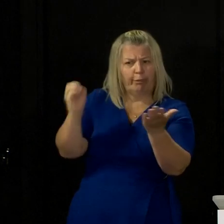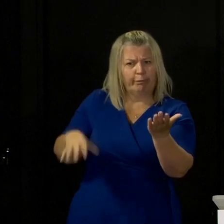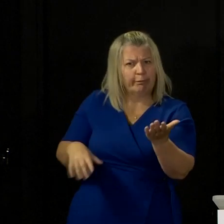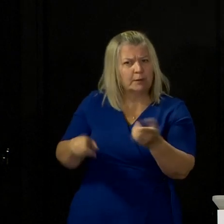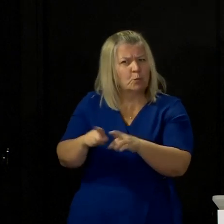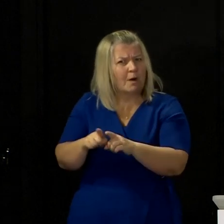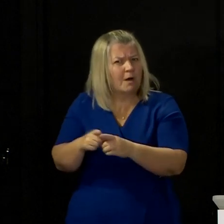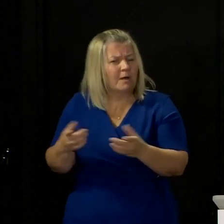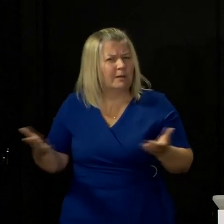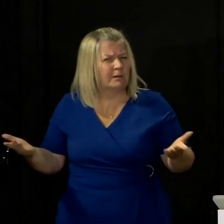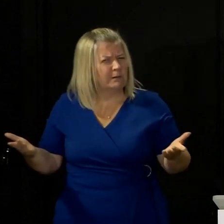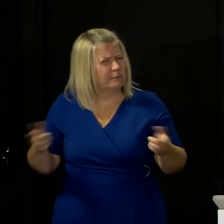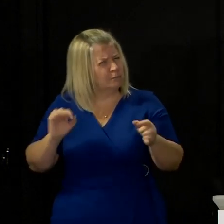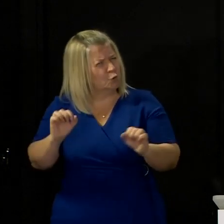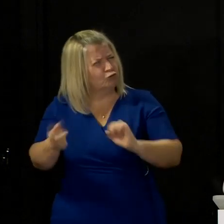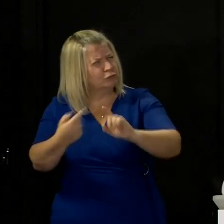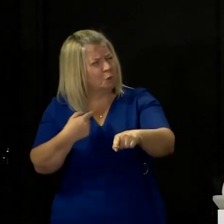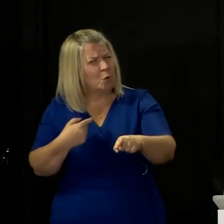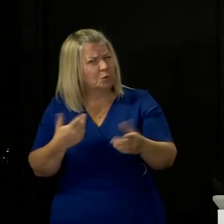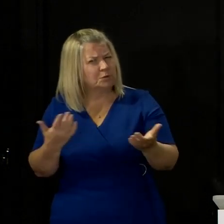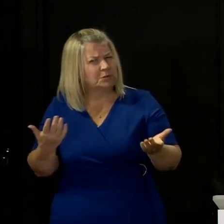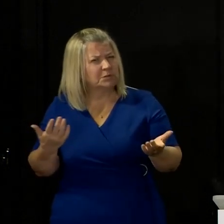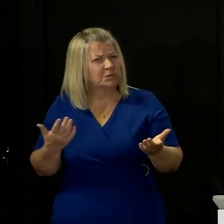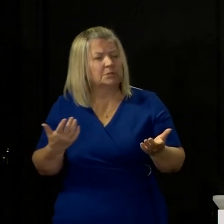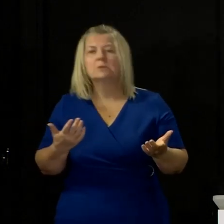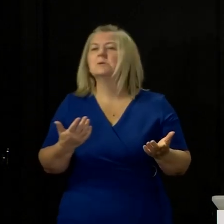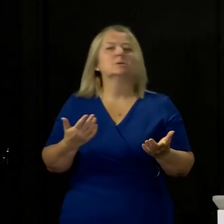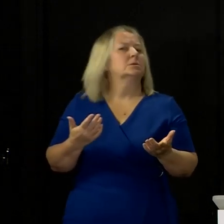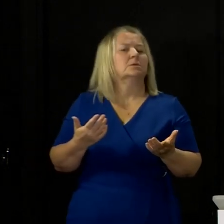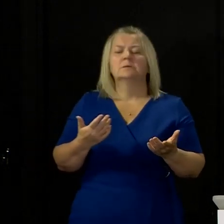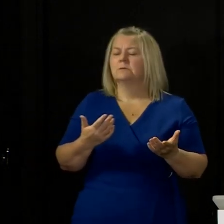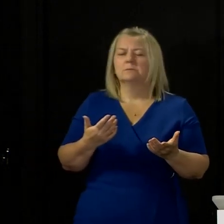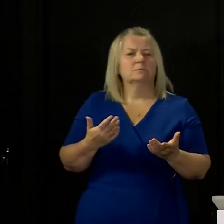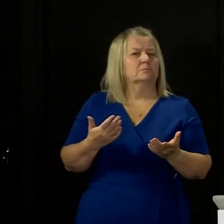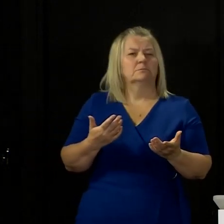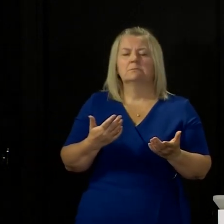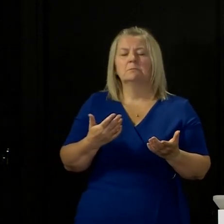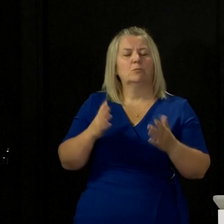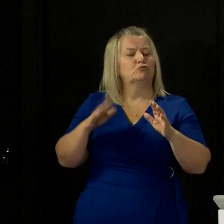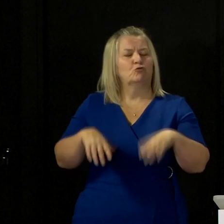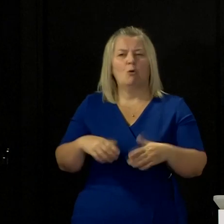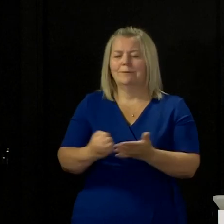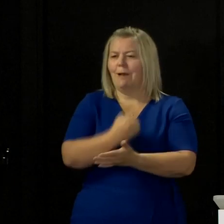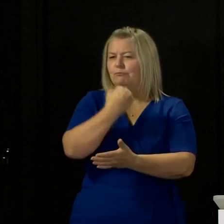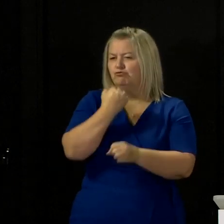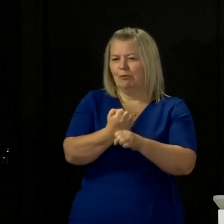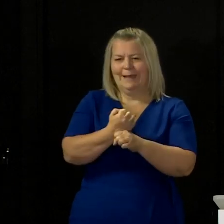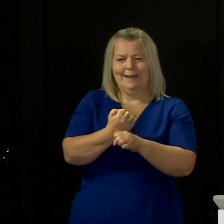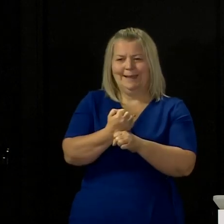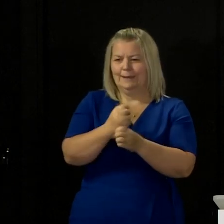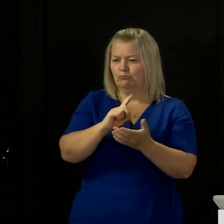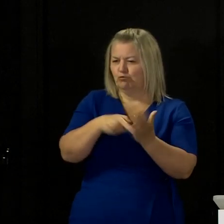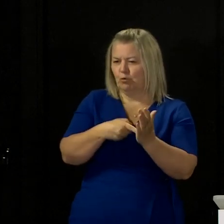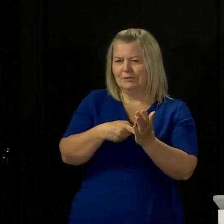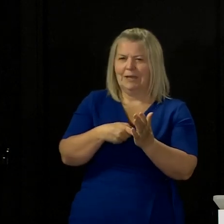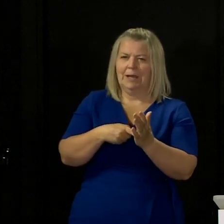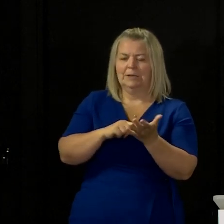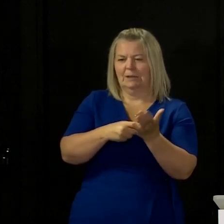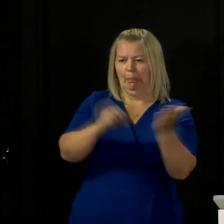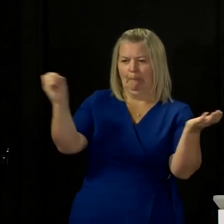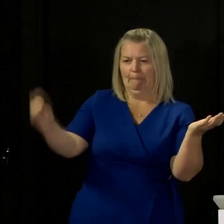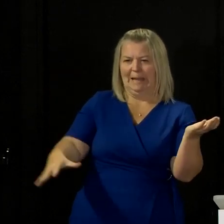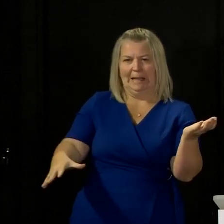be your response to the RMT? We're not sending any upgrade projects to the bin. I'm not sure if that's the precise language that has been